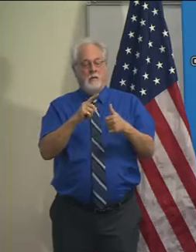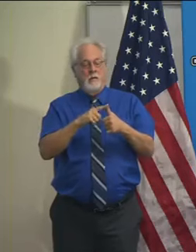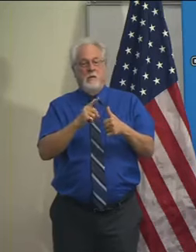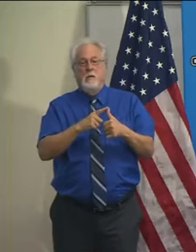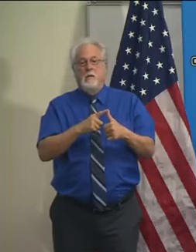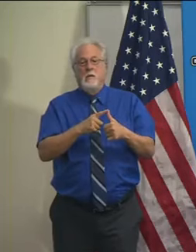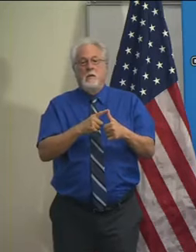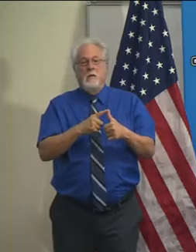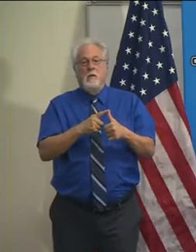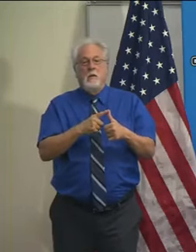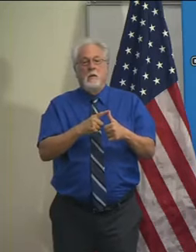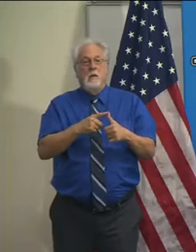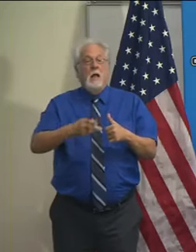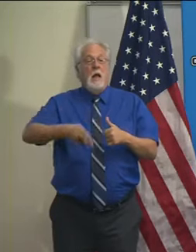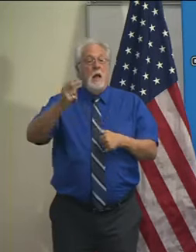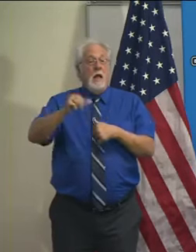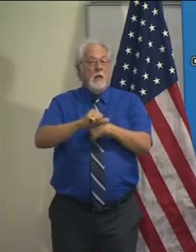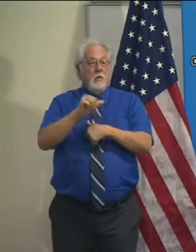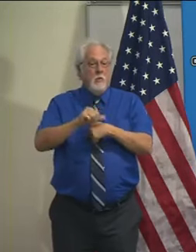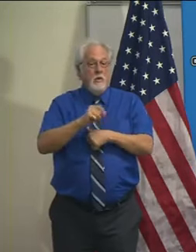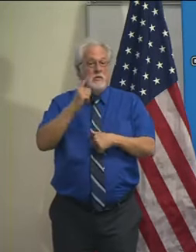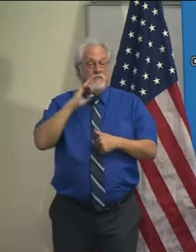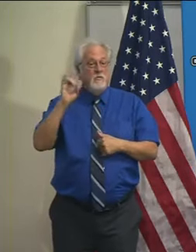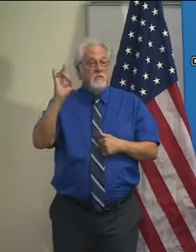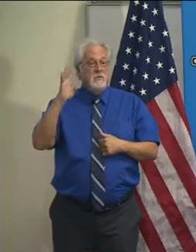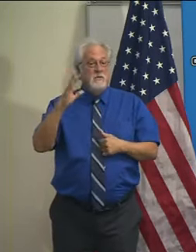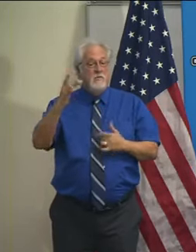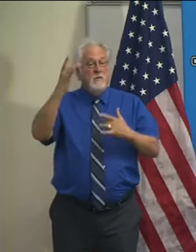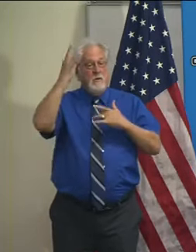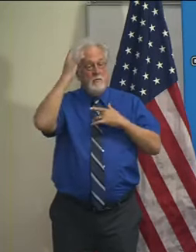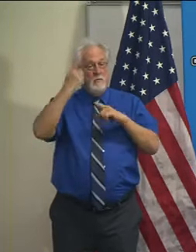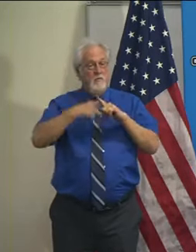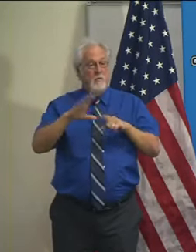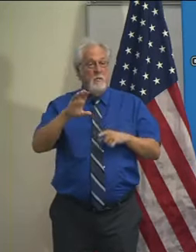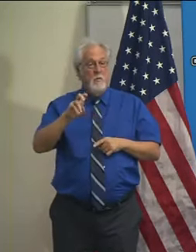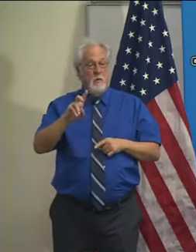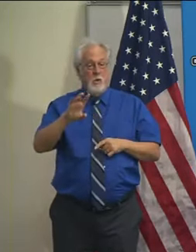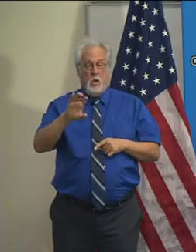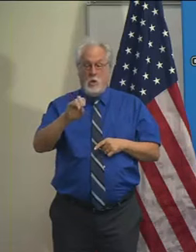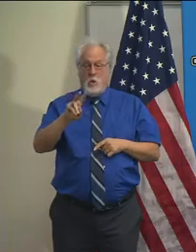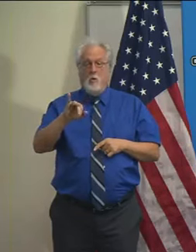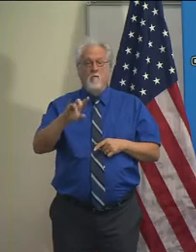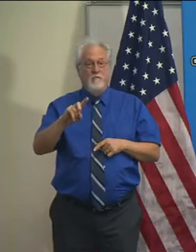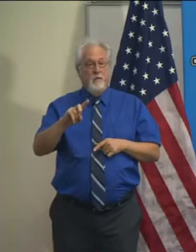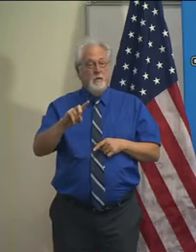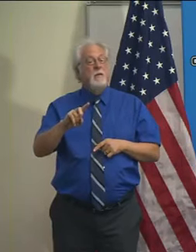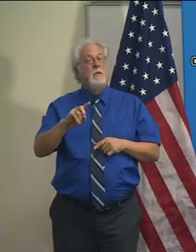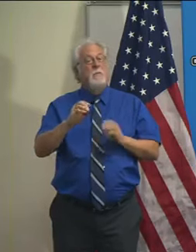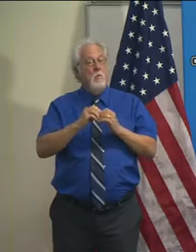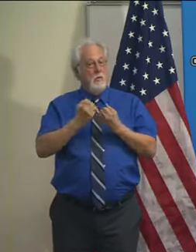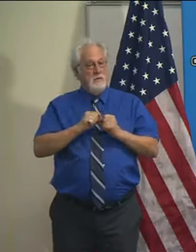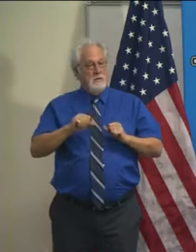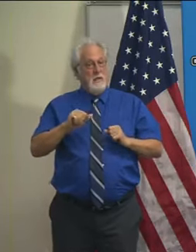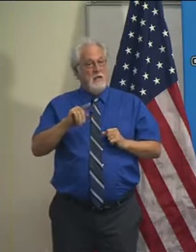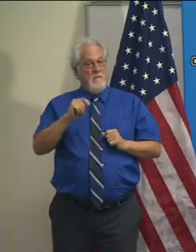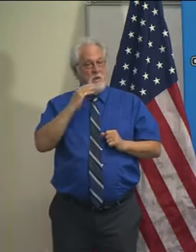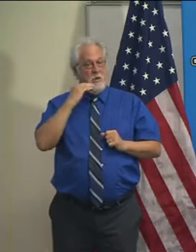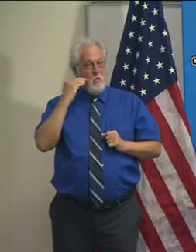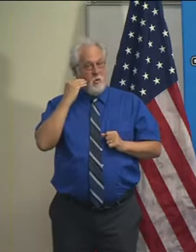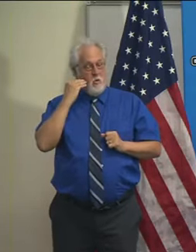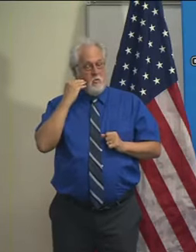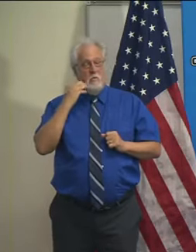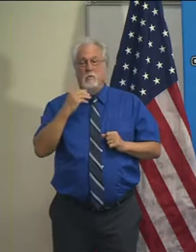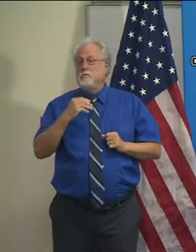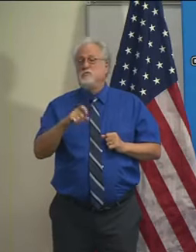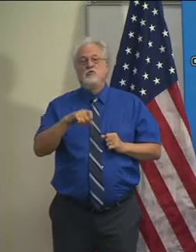those at higher risk of severe illness from COVID-19 continue to realize they are safer at home, and